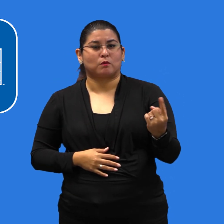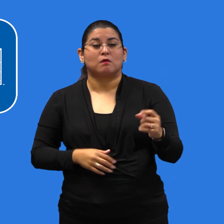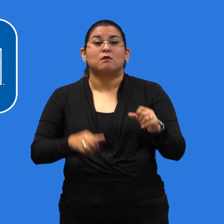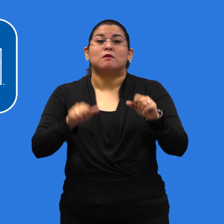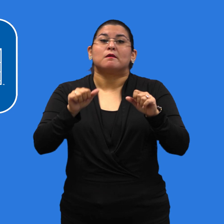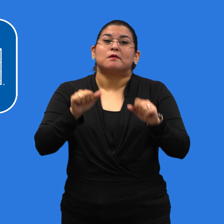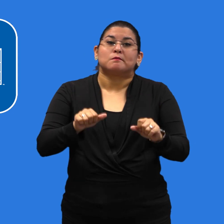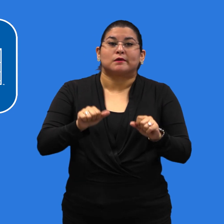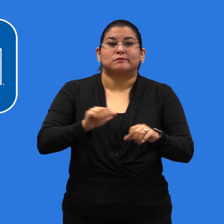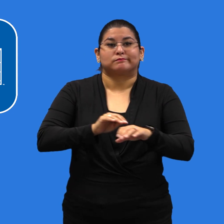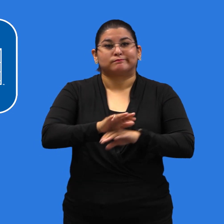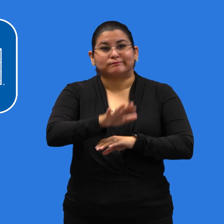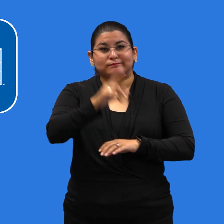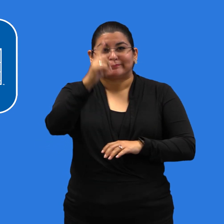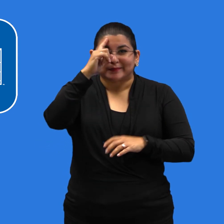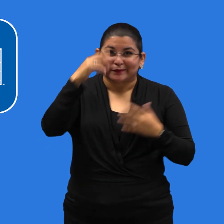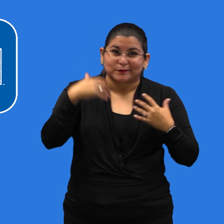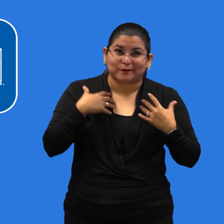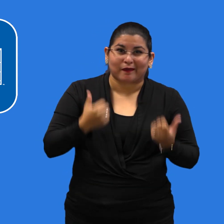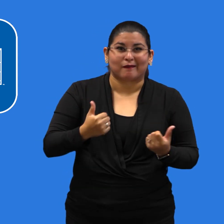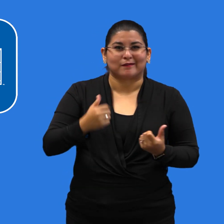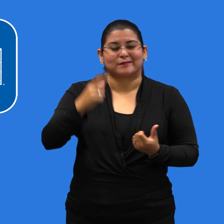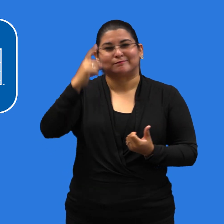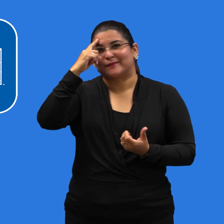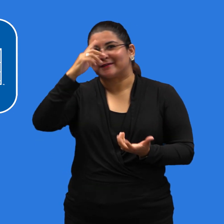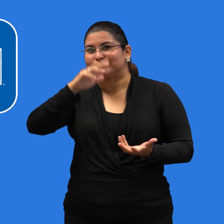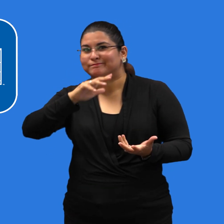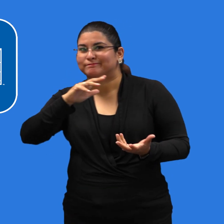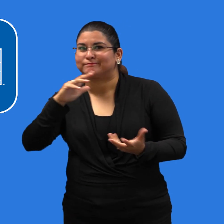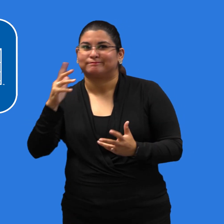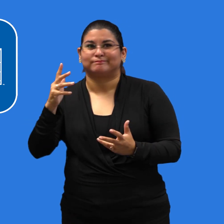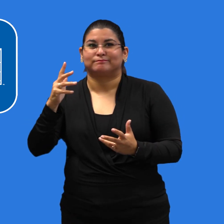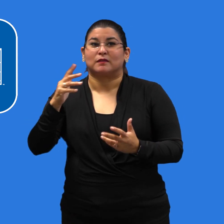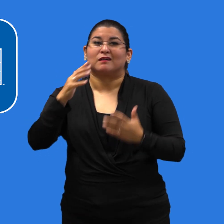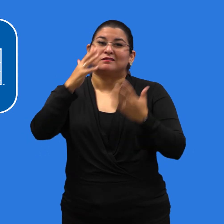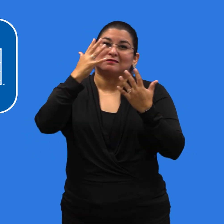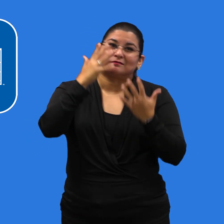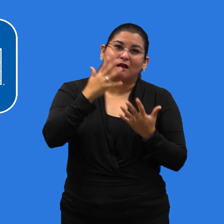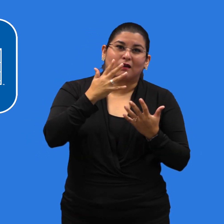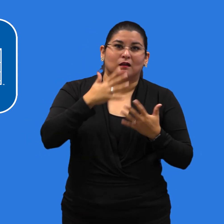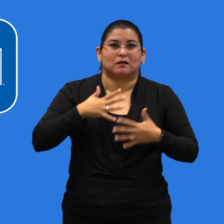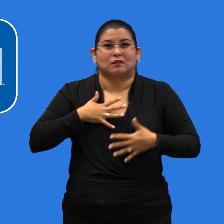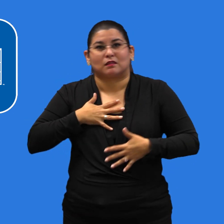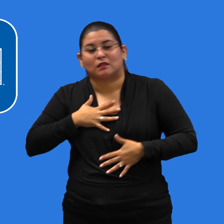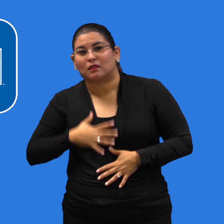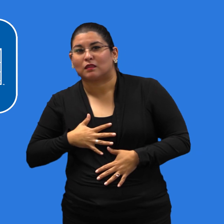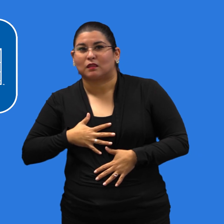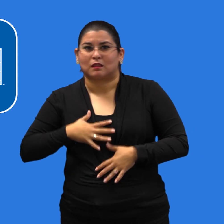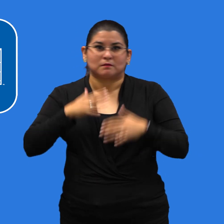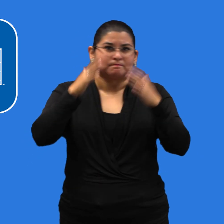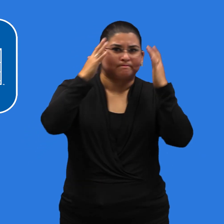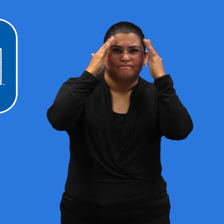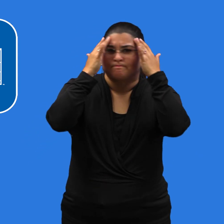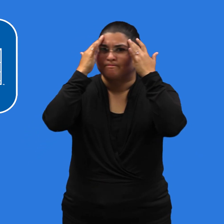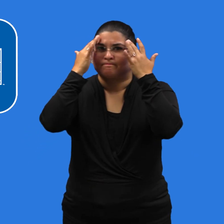This can be harmful to anyone's mental health, but it's especially difficult for children with developmental